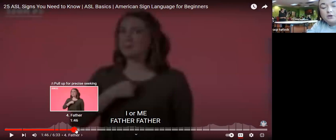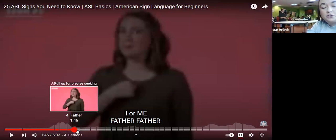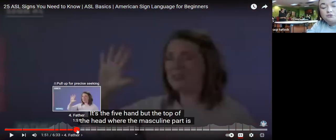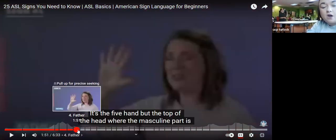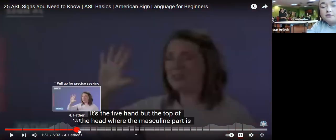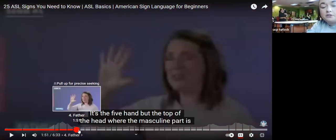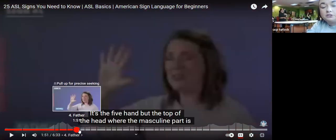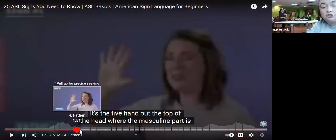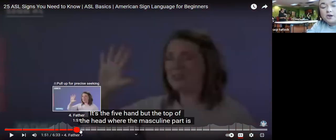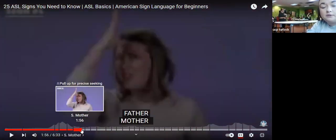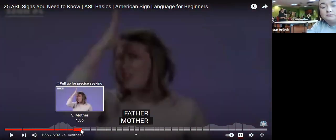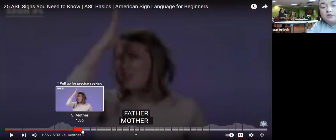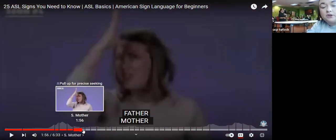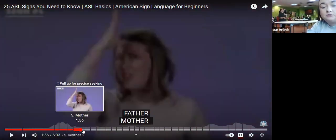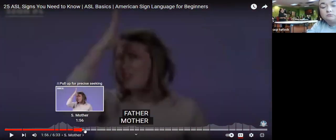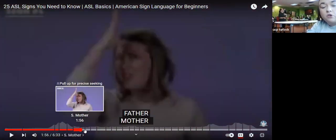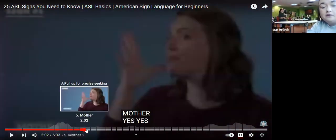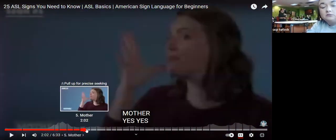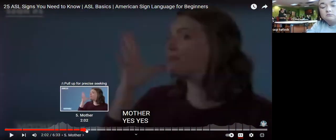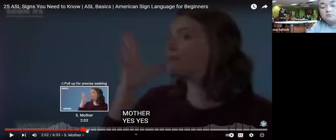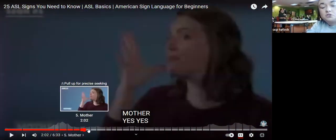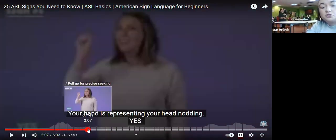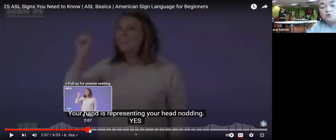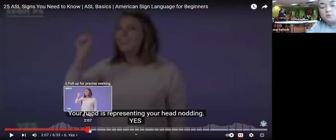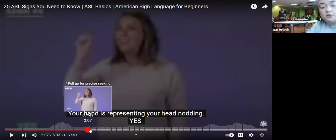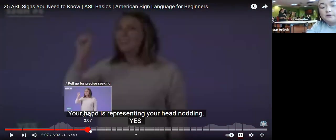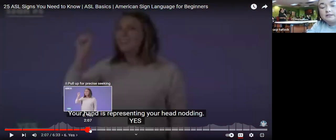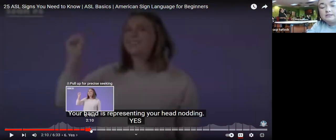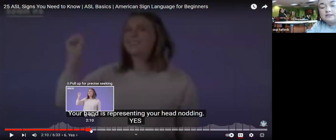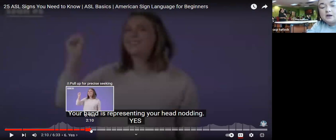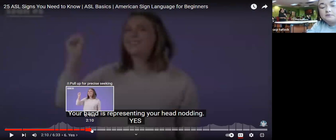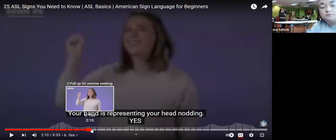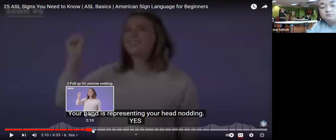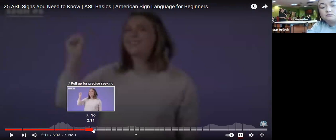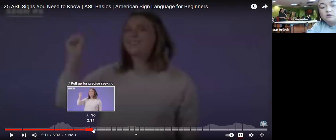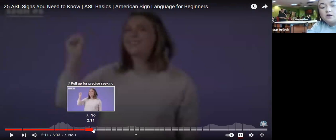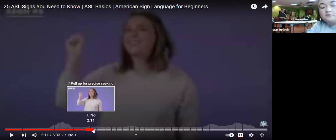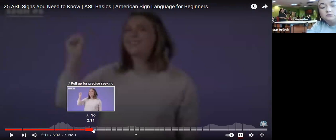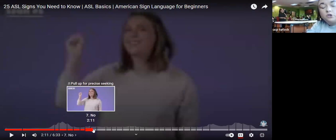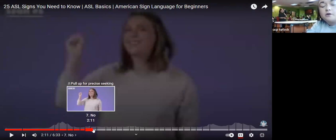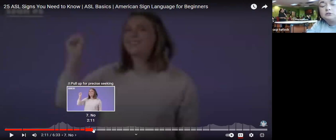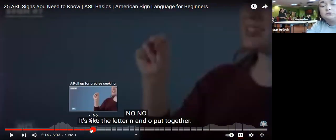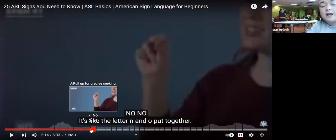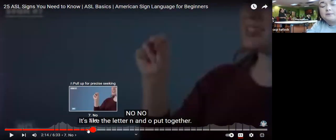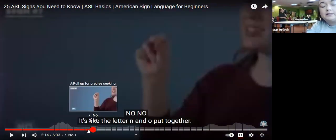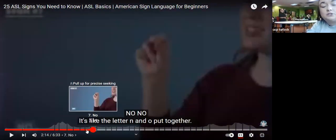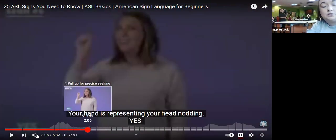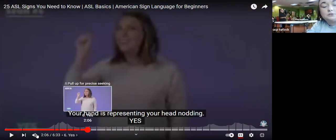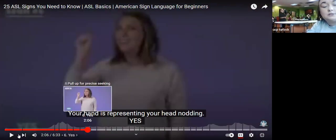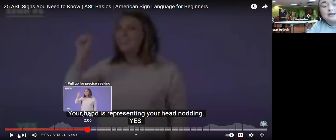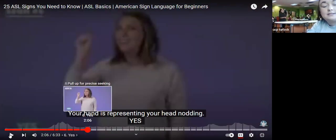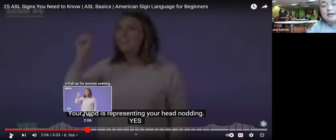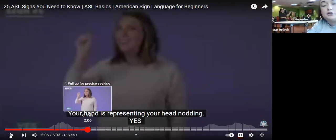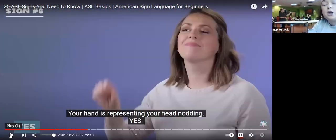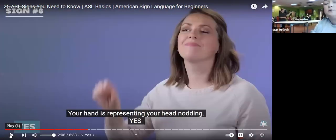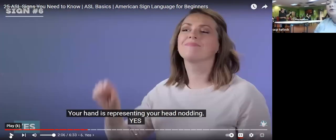okay we know how to do father good job mother i'm just going to scroll really quick and see oh yeah we didn't do